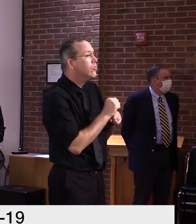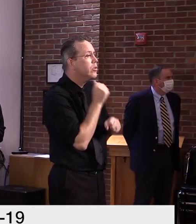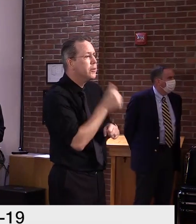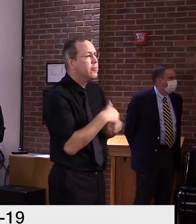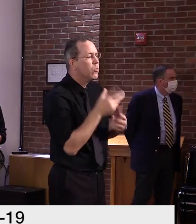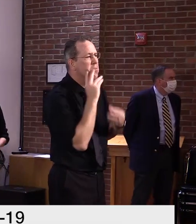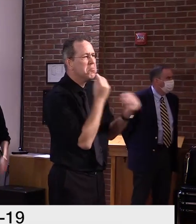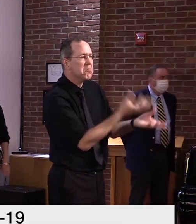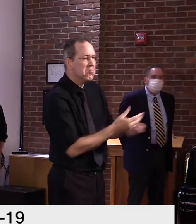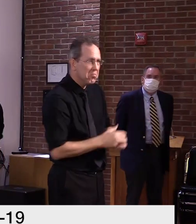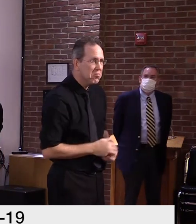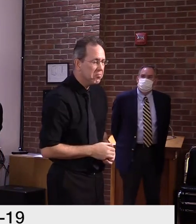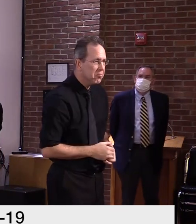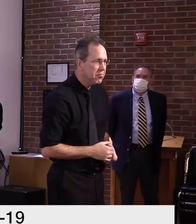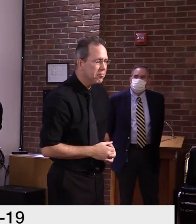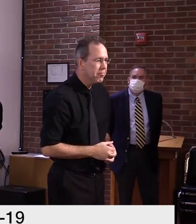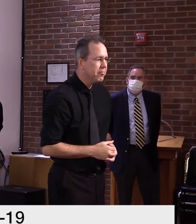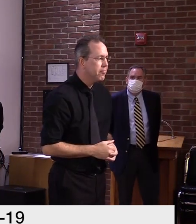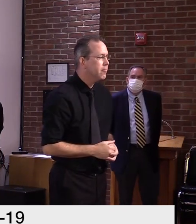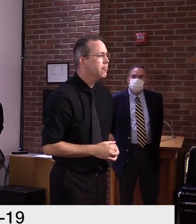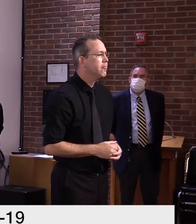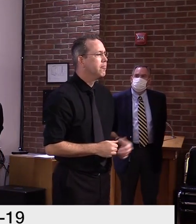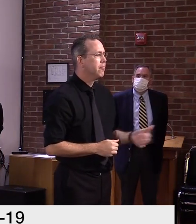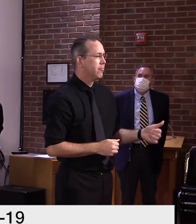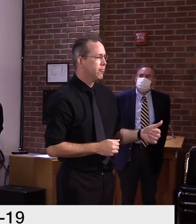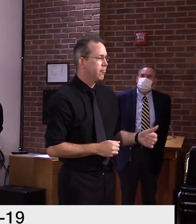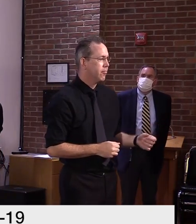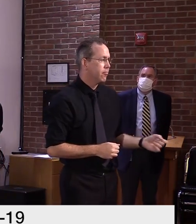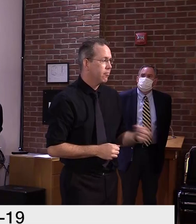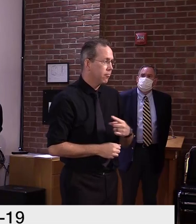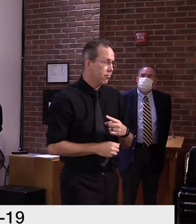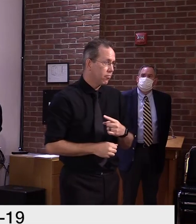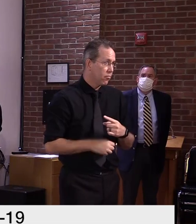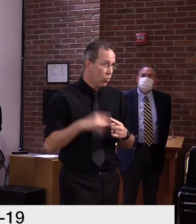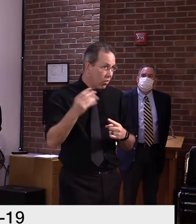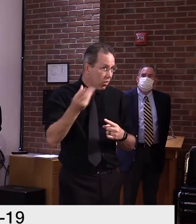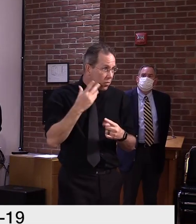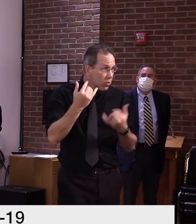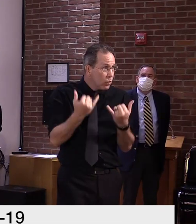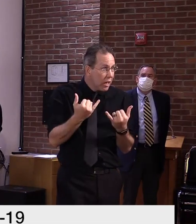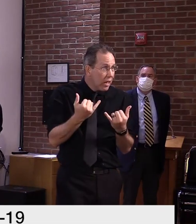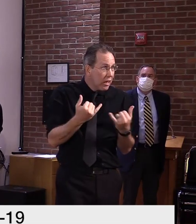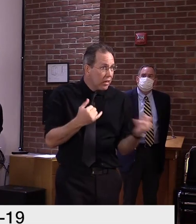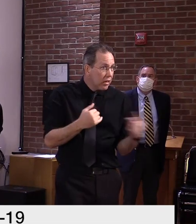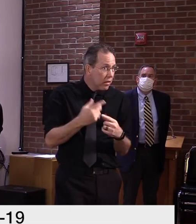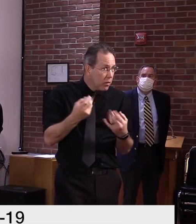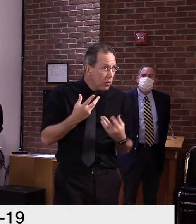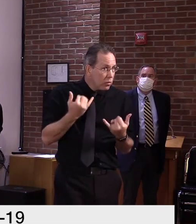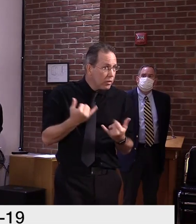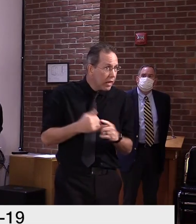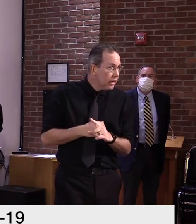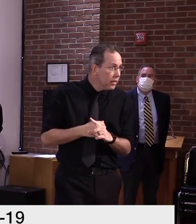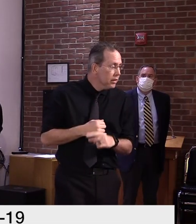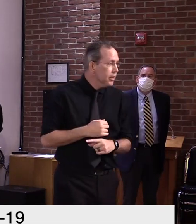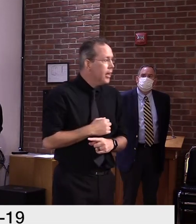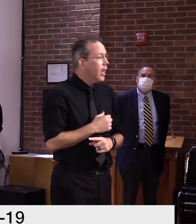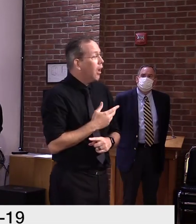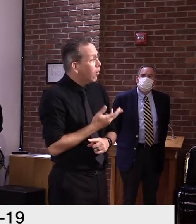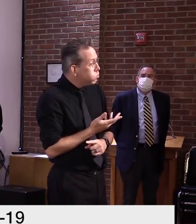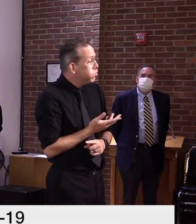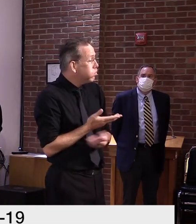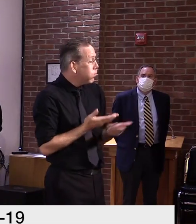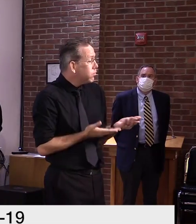Will you have more today, or not today, do you think? Dr. Potentially more today, but generally the way these work,